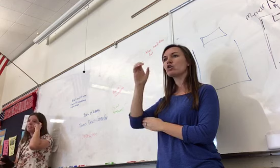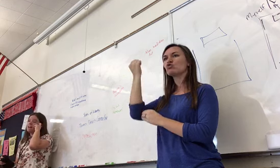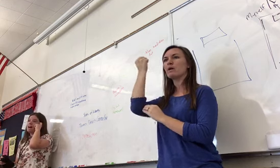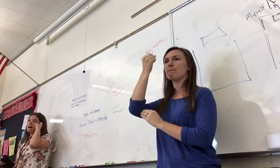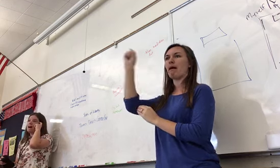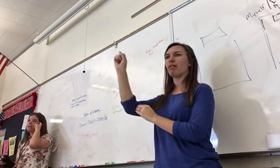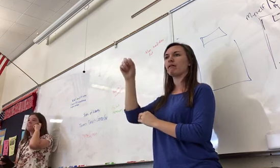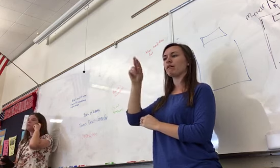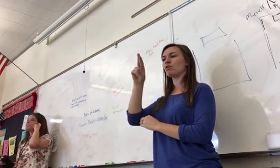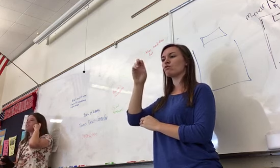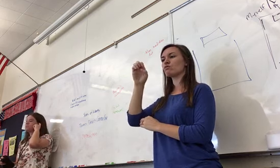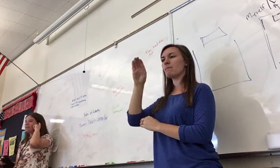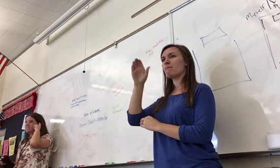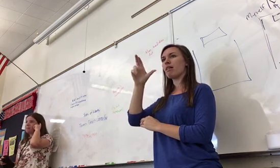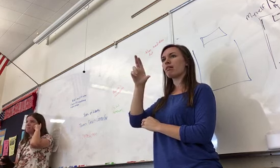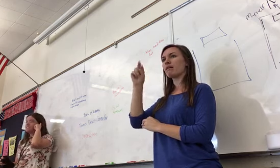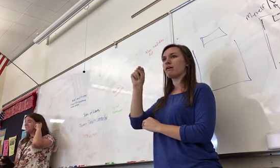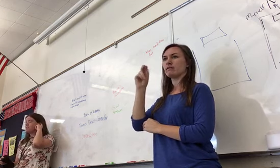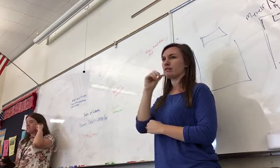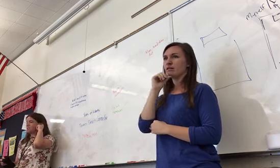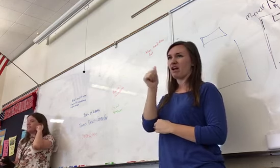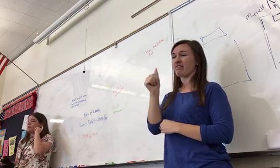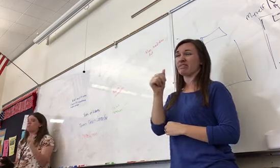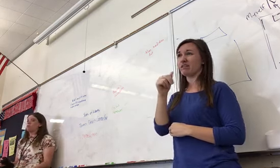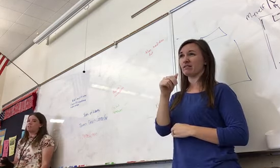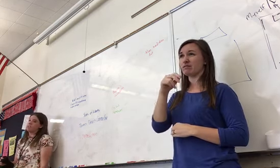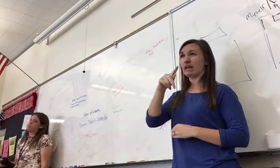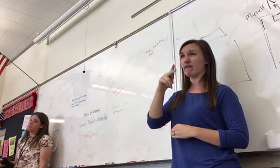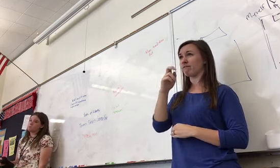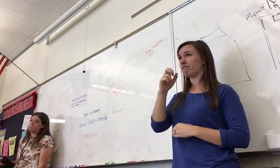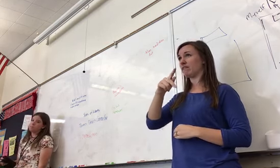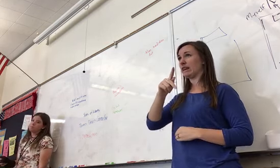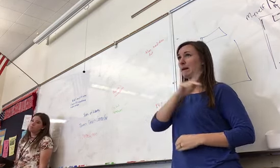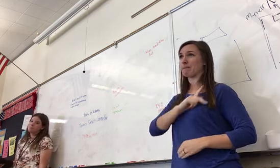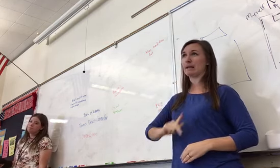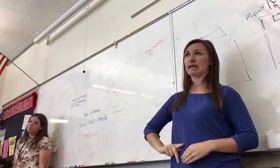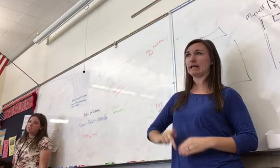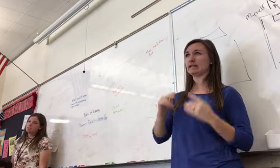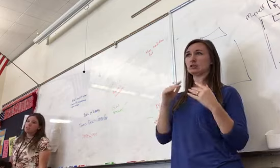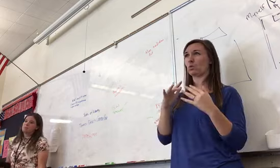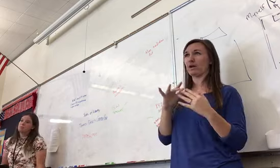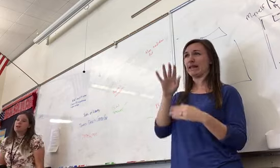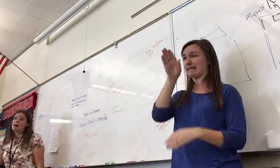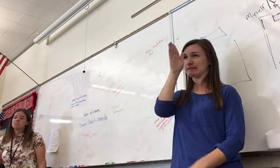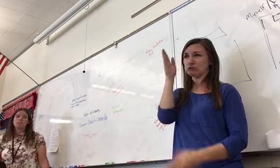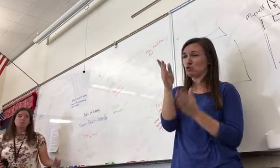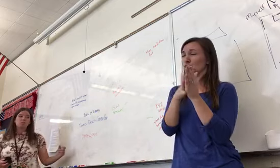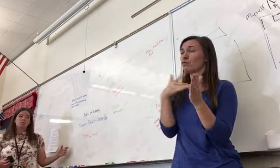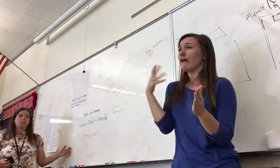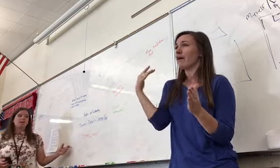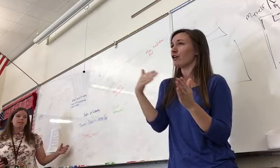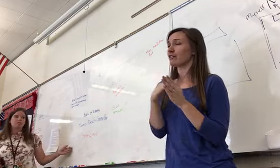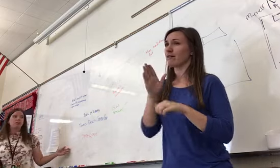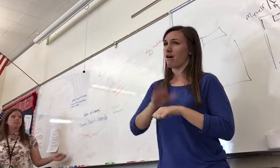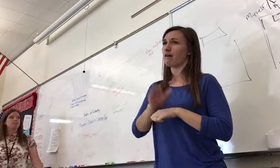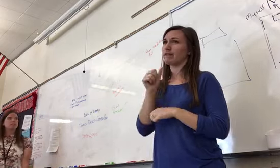fact, I can only think of one time in the 70s when they had one on King Phillips War. So I was studying much more Pontiac's Rebellion.